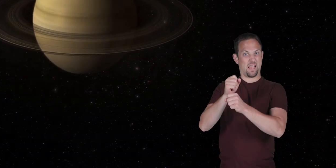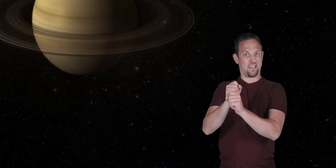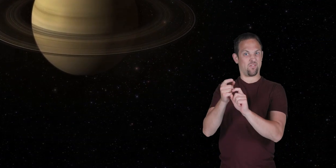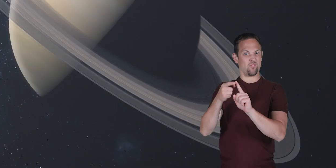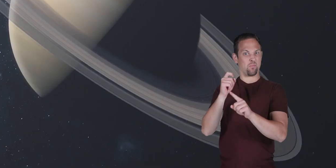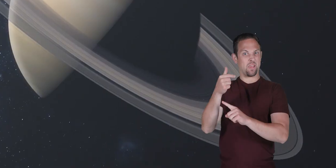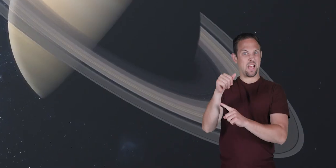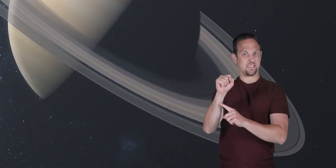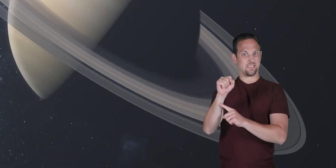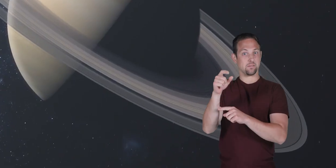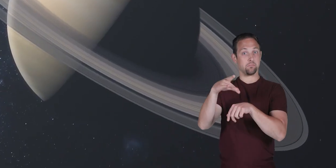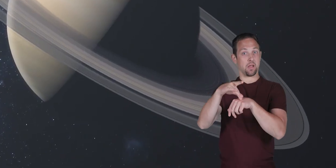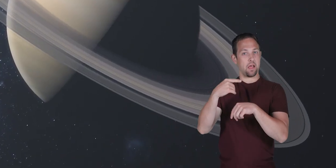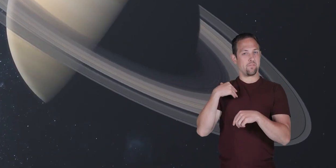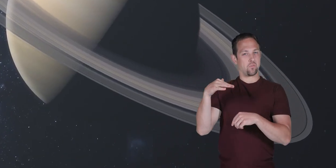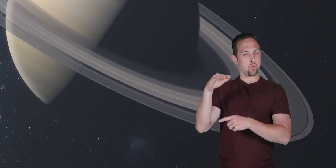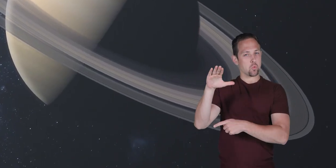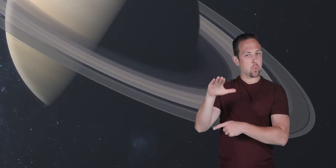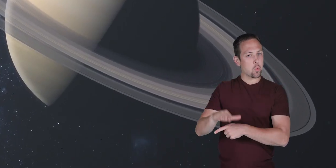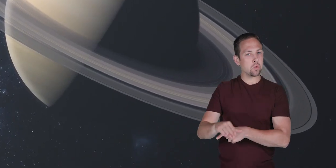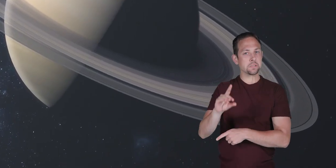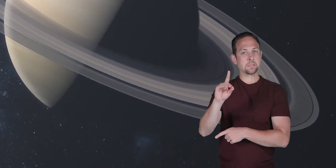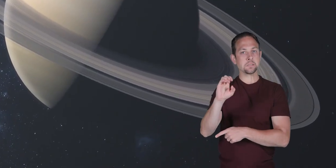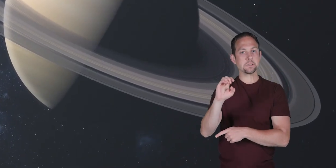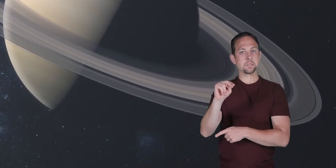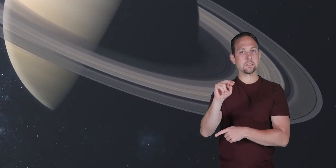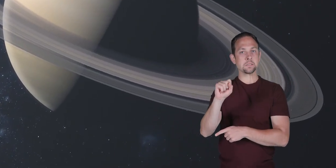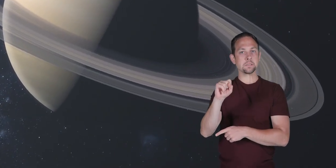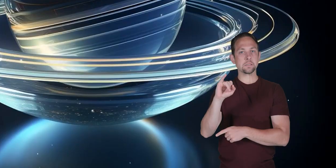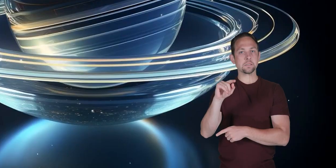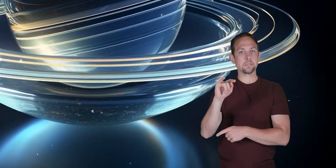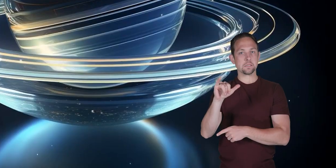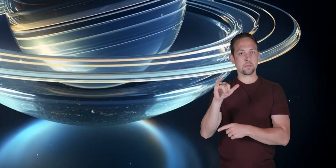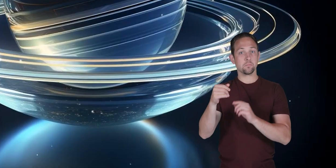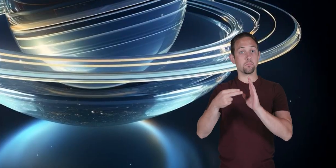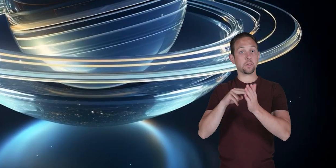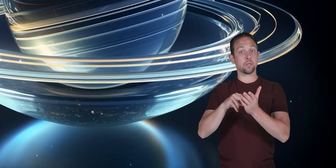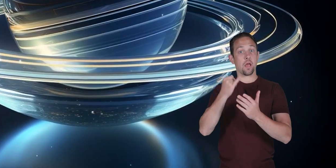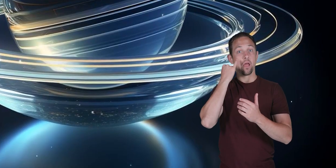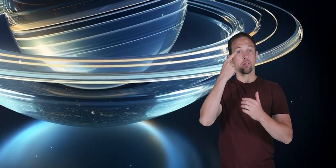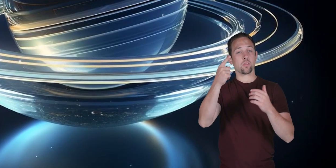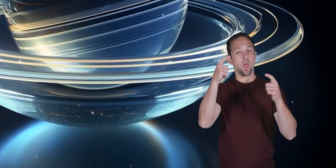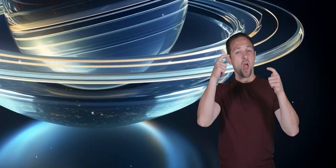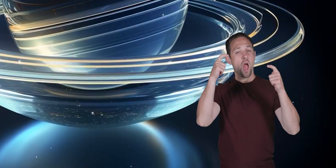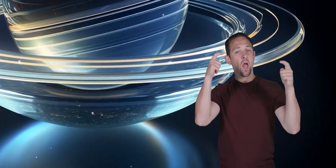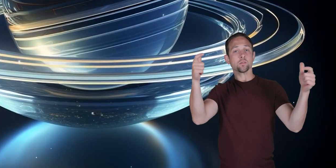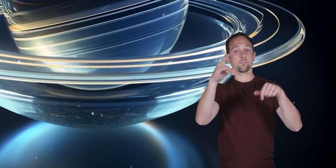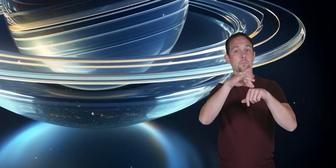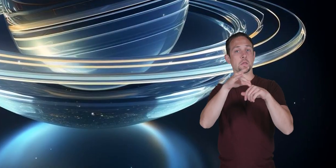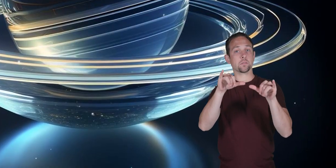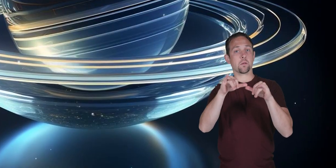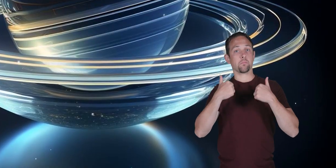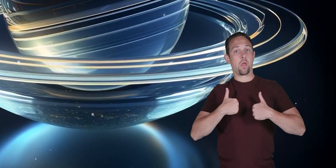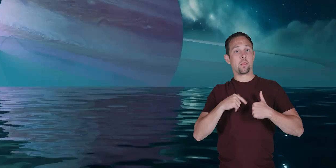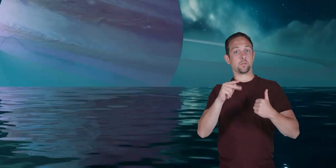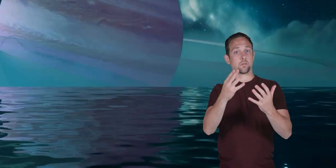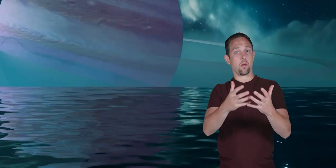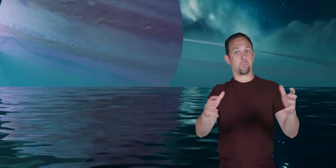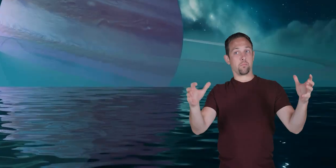this planet has very low density that means if you could find a planet-sized bathtub Saturn would